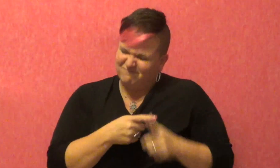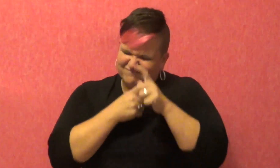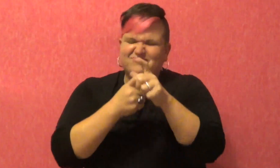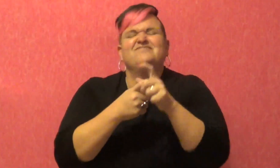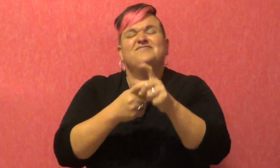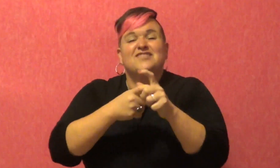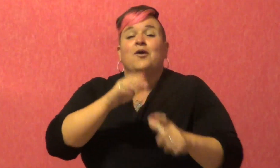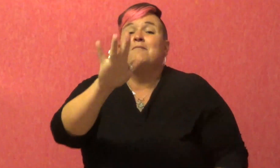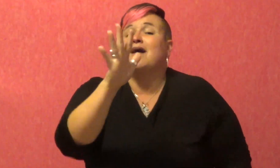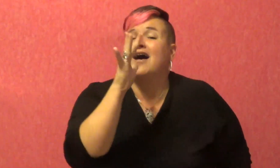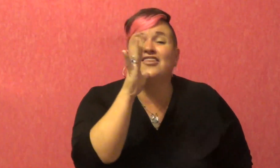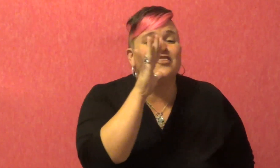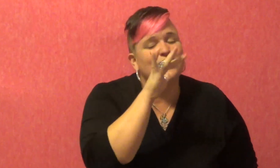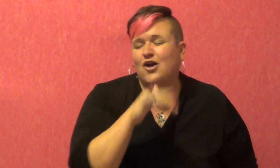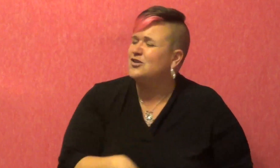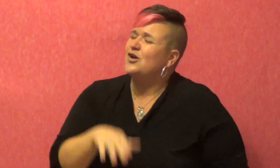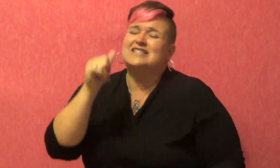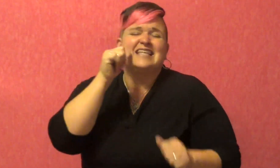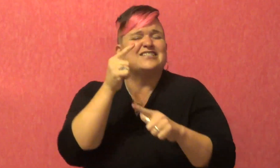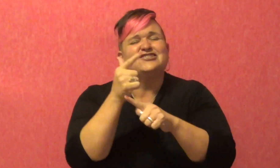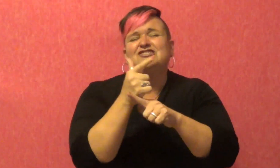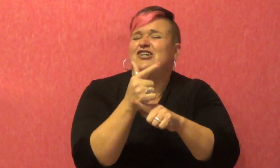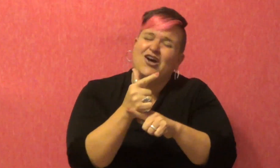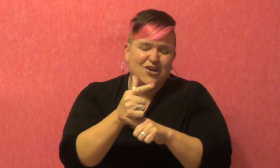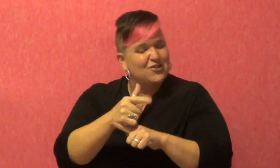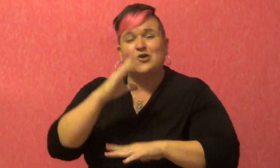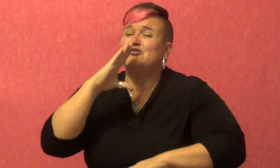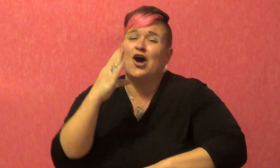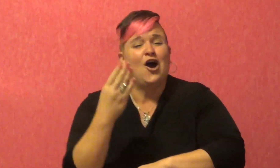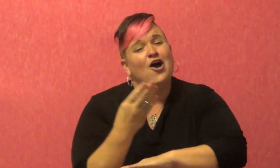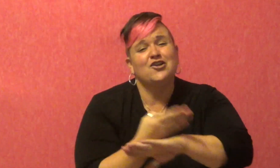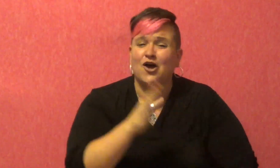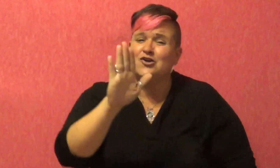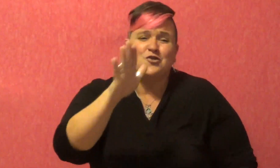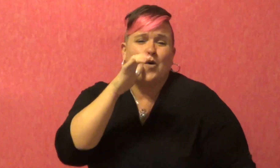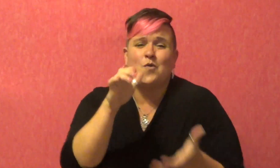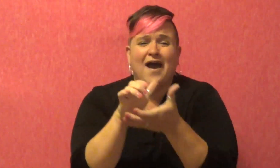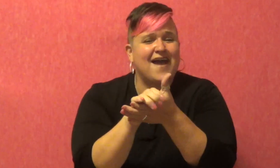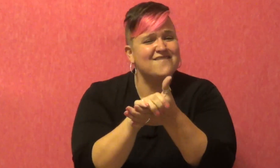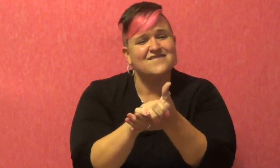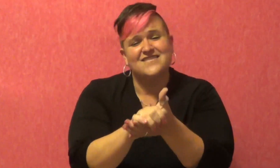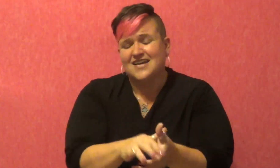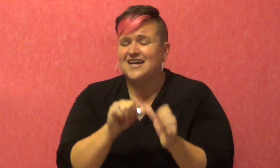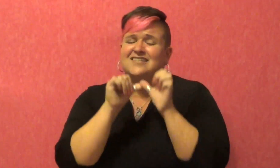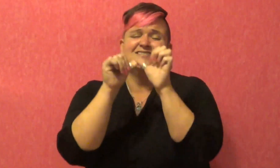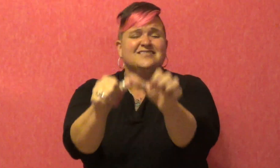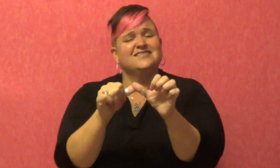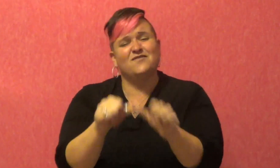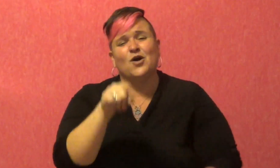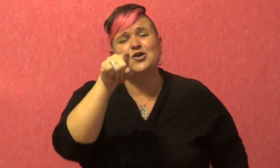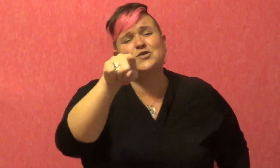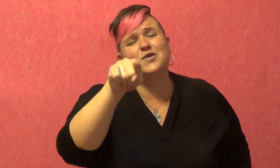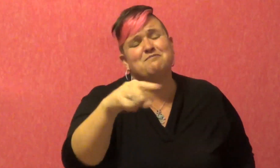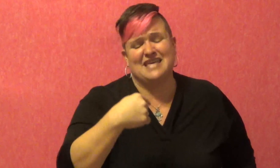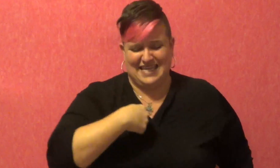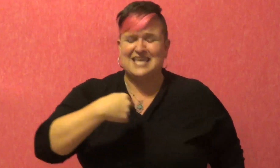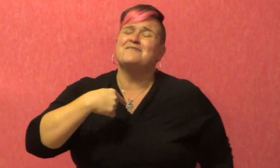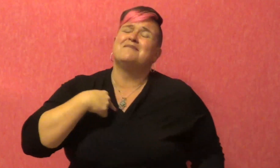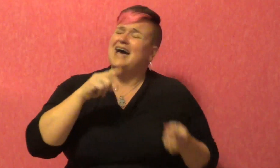run for your mother, your sister, your daughter, your wife For you and me,